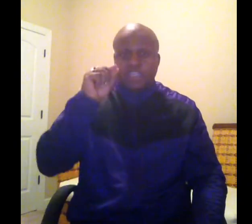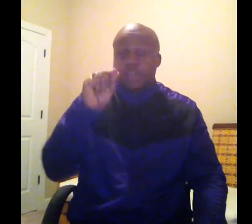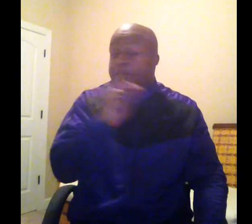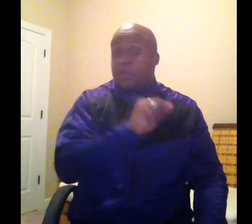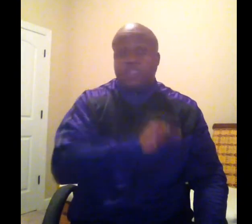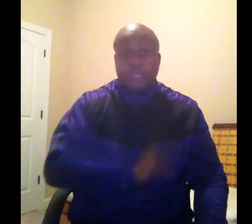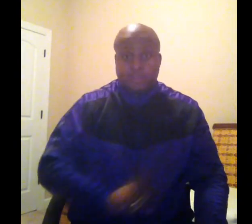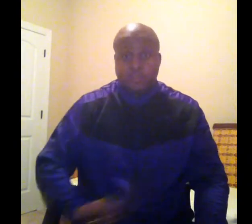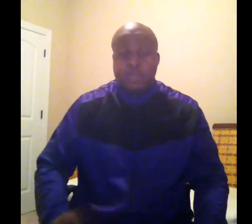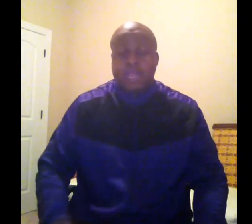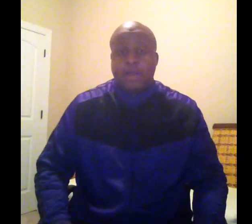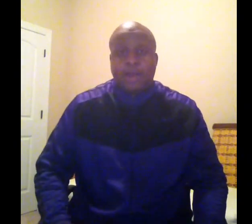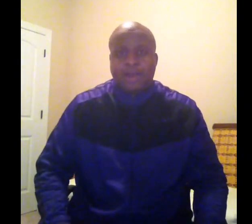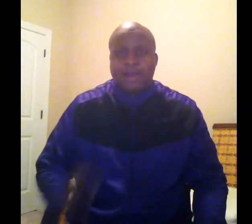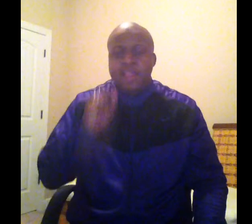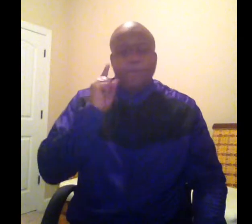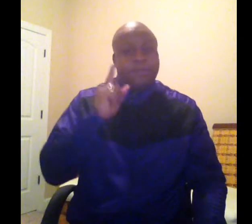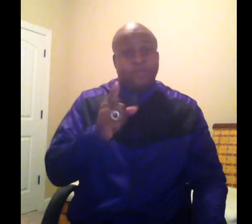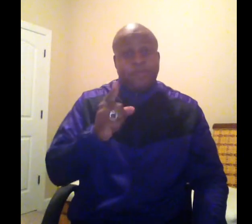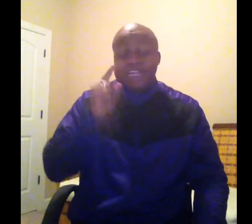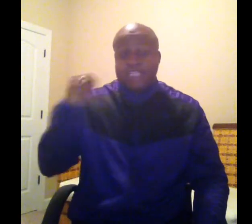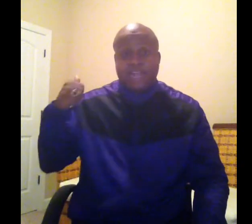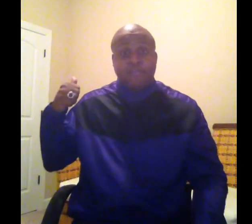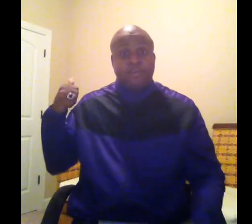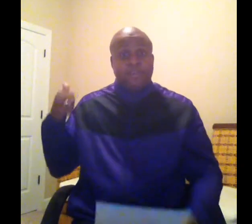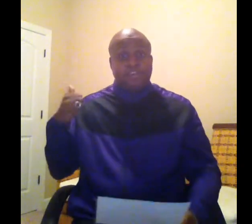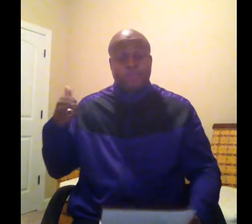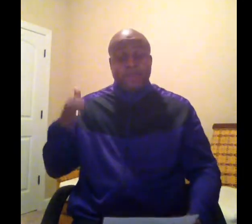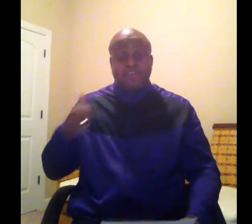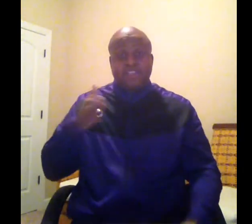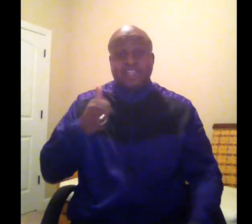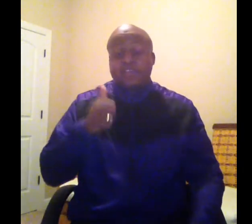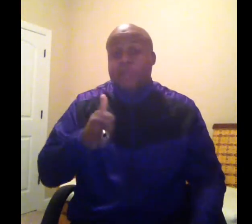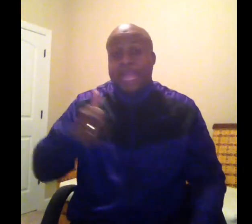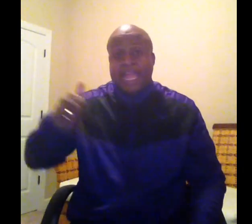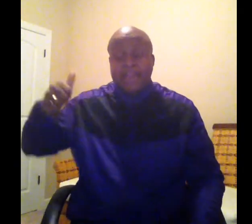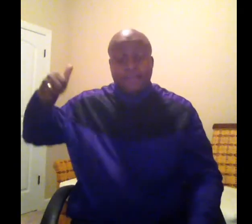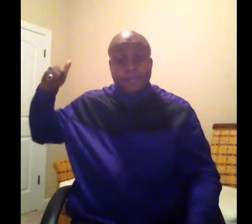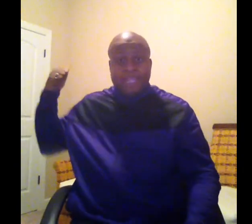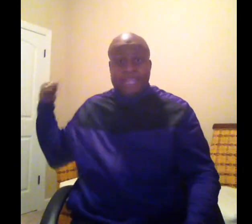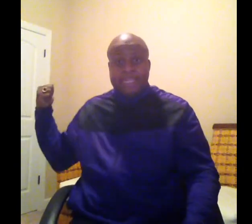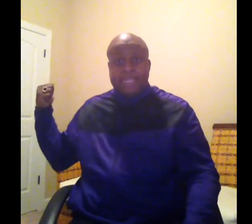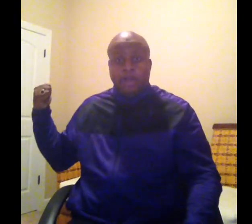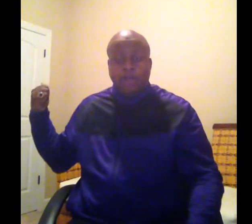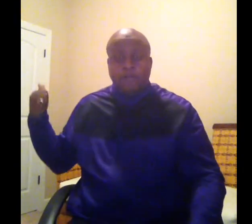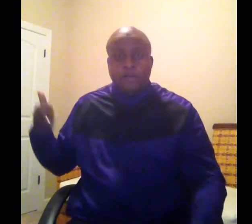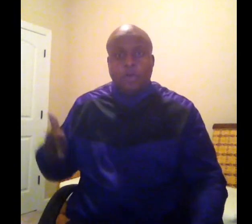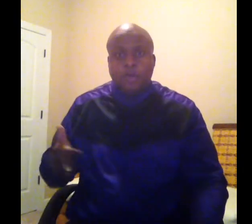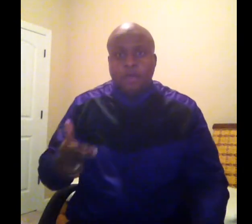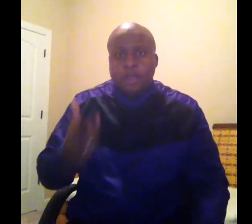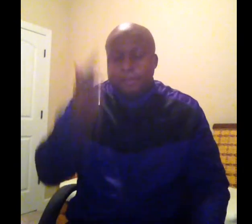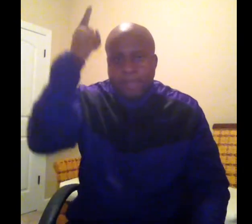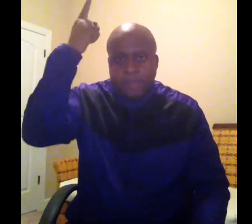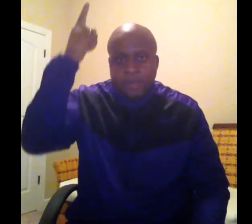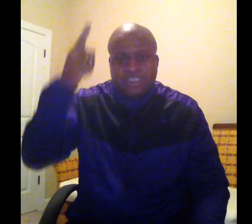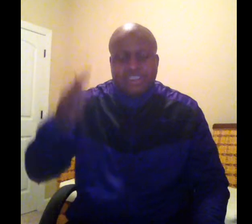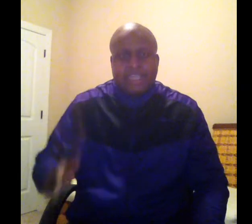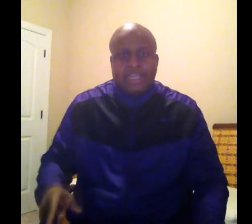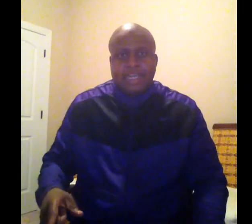the person that you now are. But many times from experiences that you had in that awful corner. Maybe it was a deadline